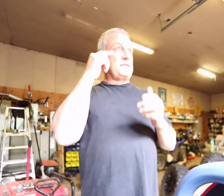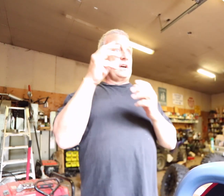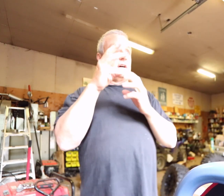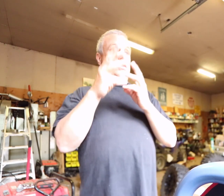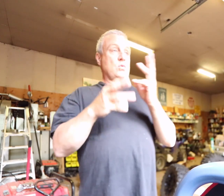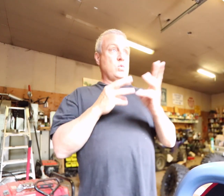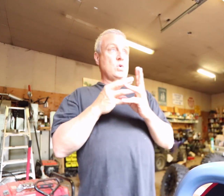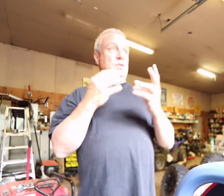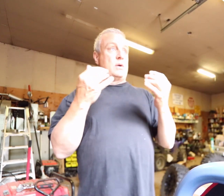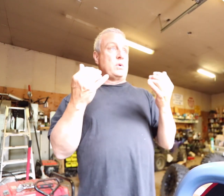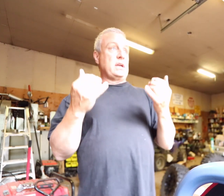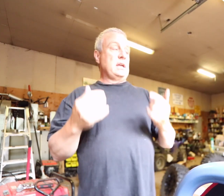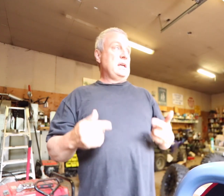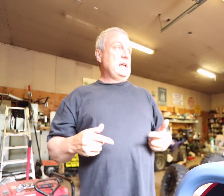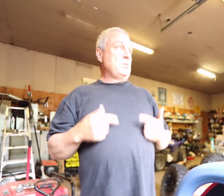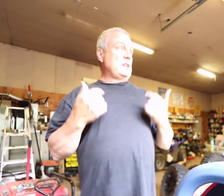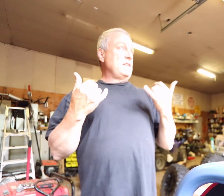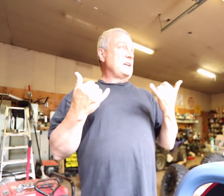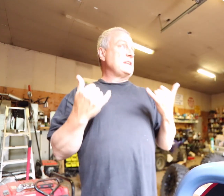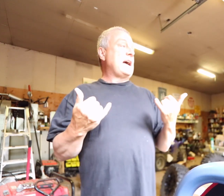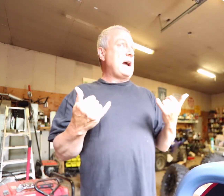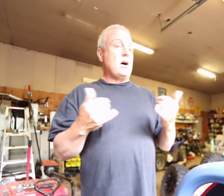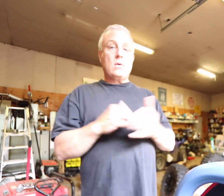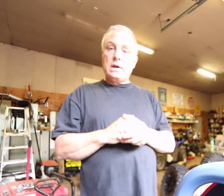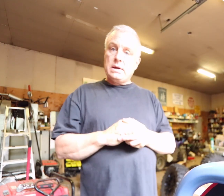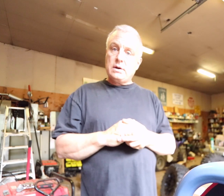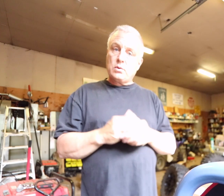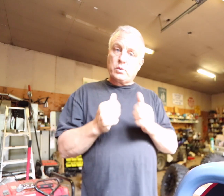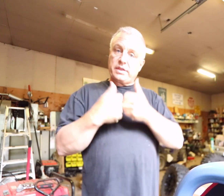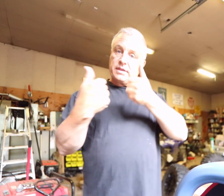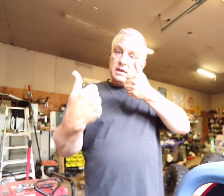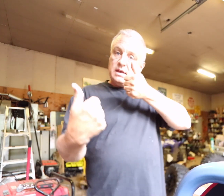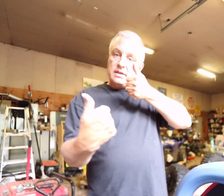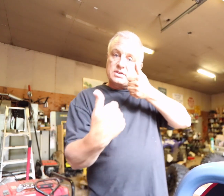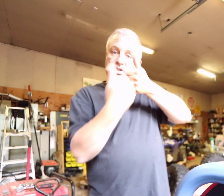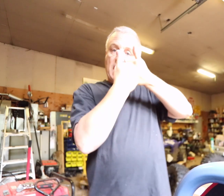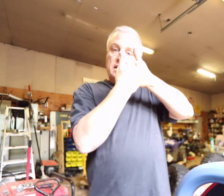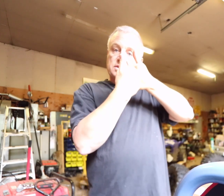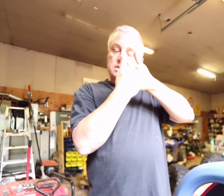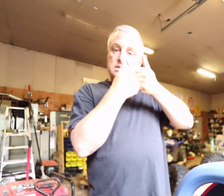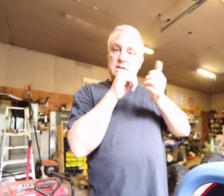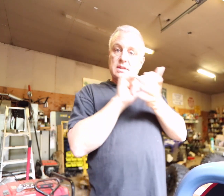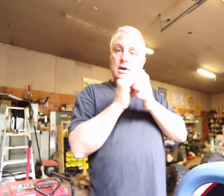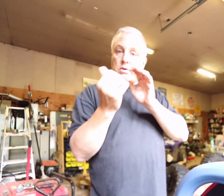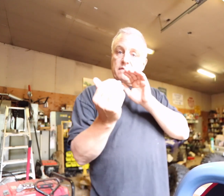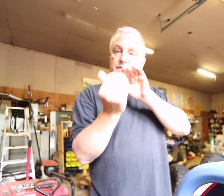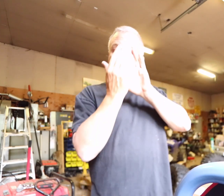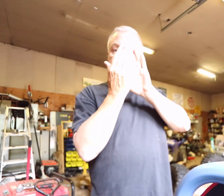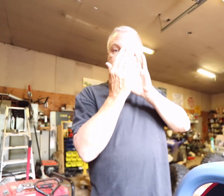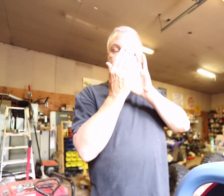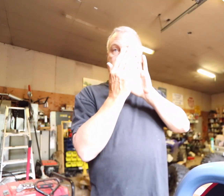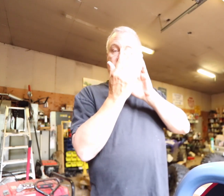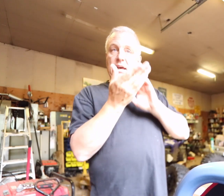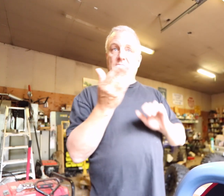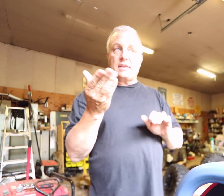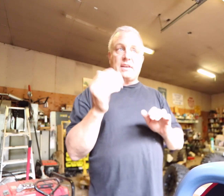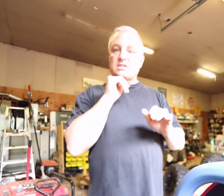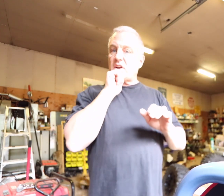the world that we live in now with the challenges that we face and the things that are